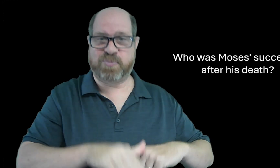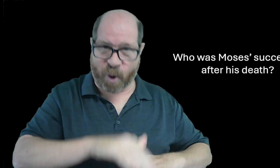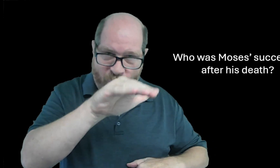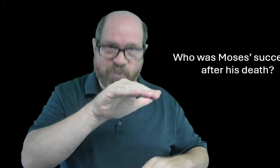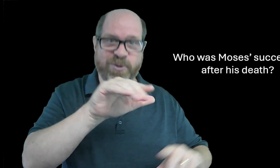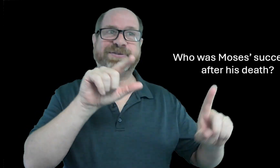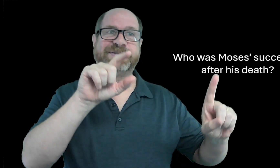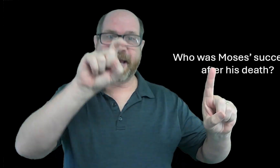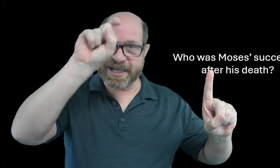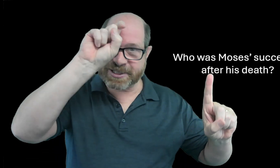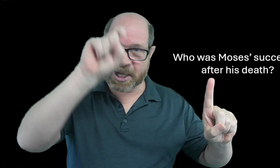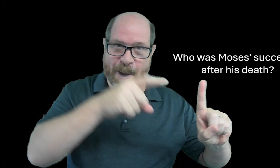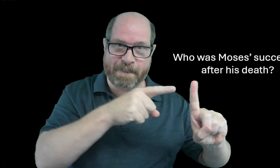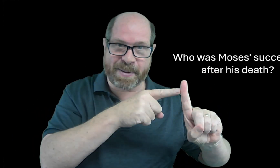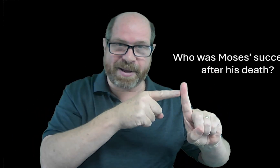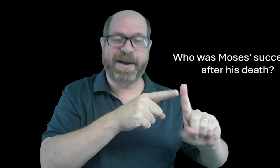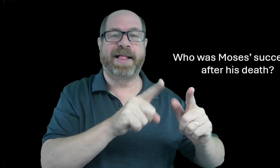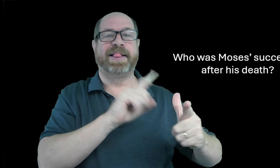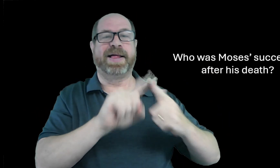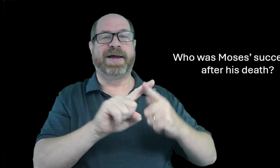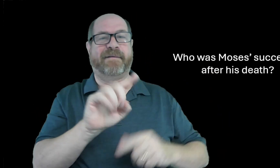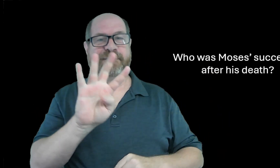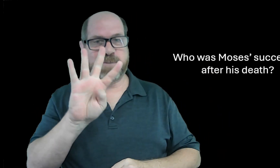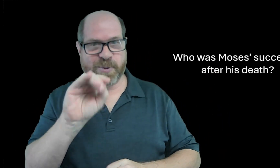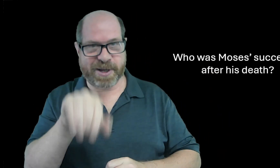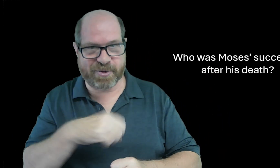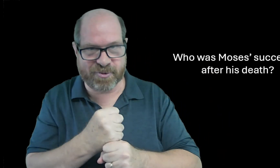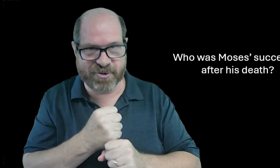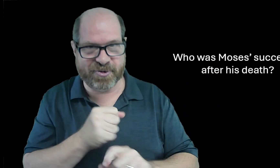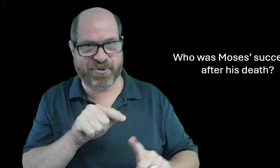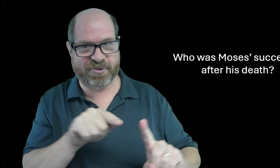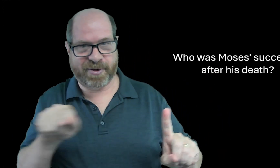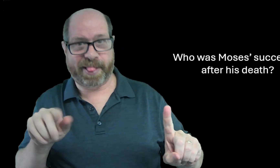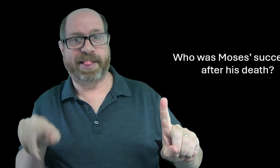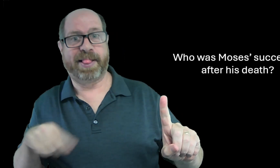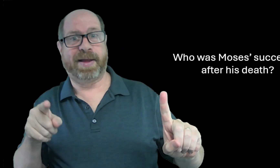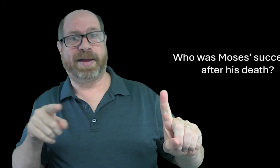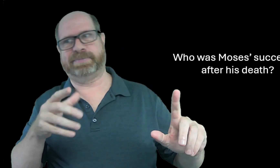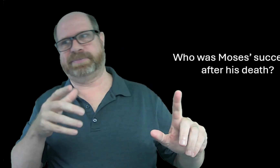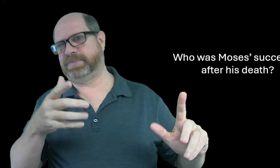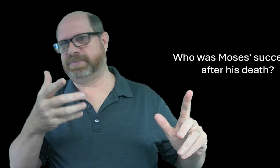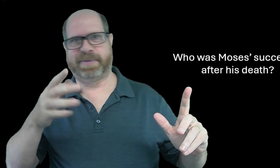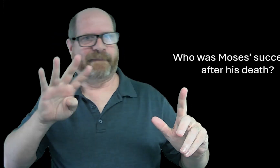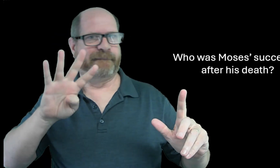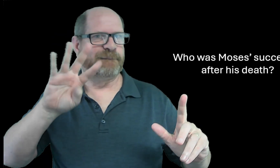remember moses grew up in egypt